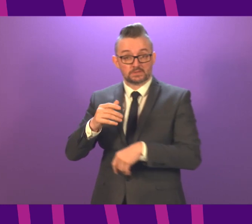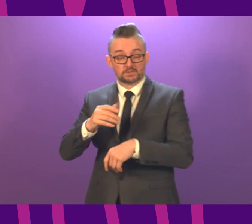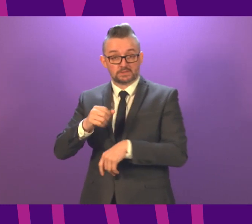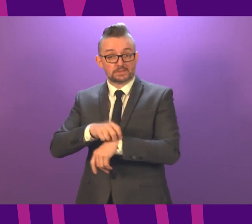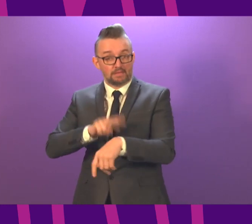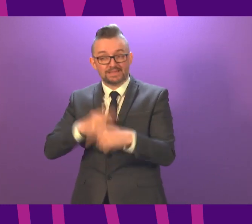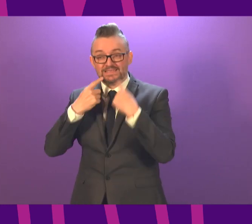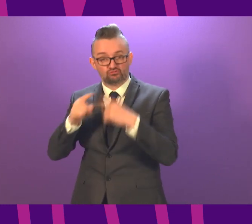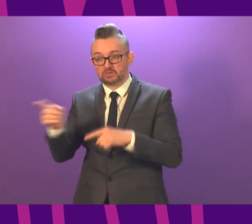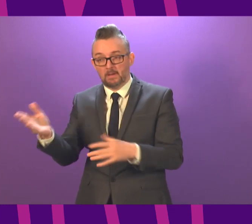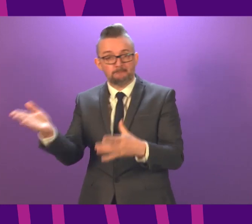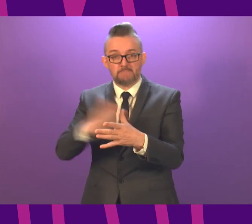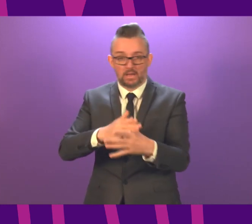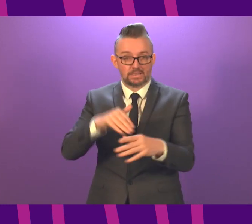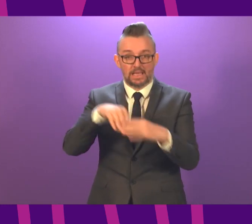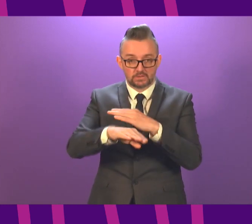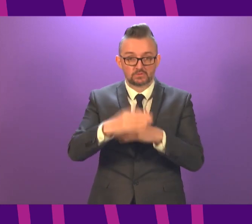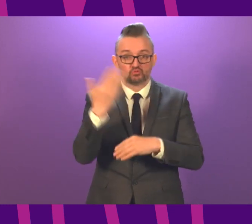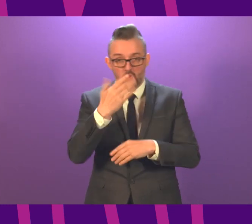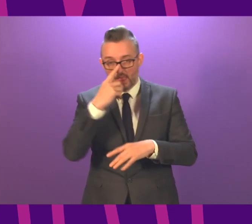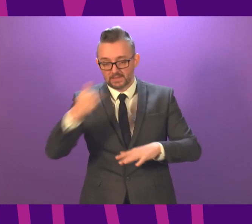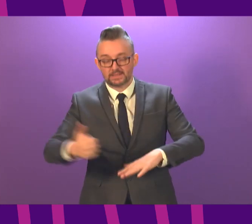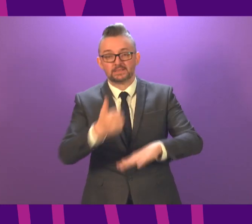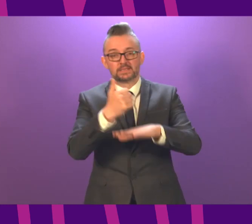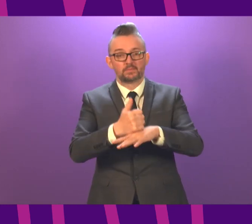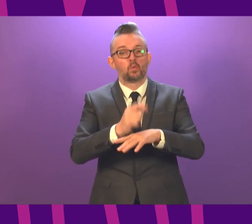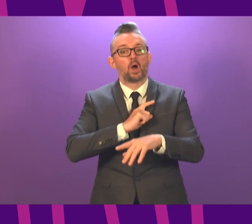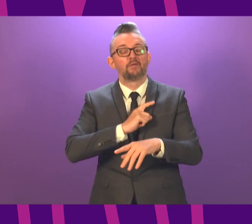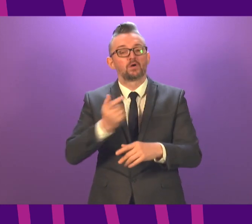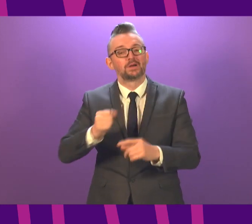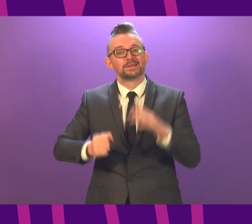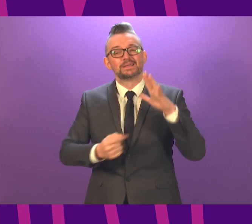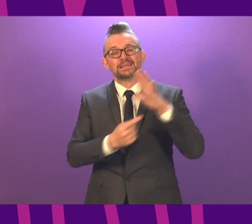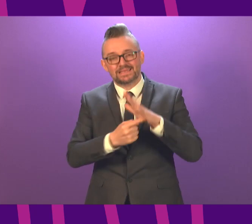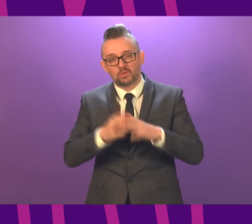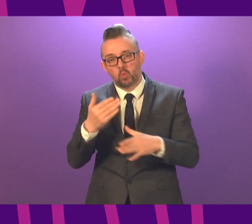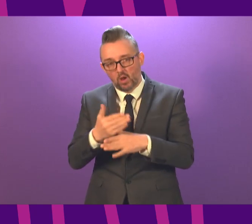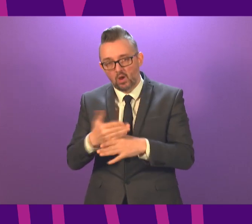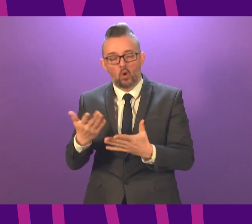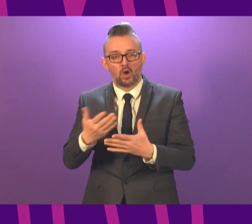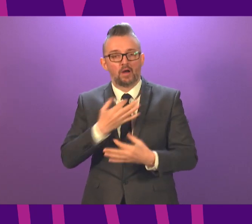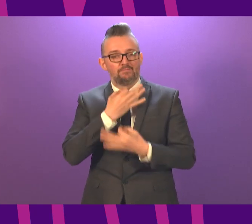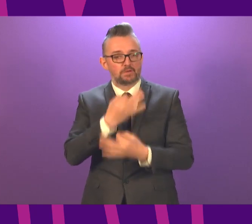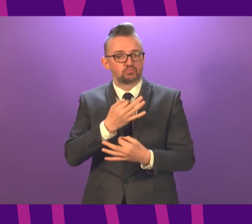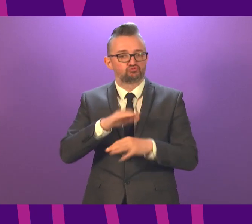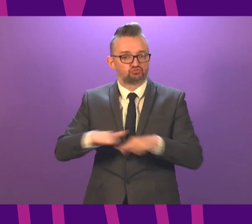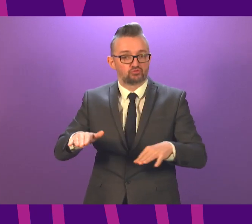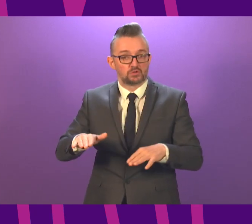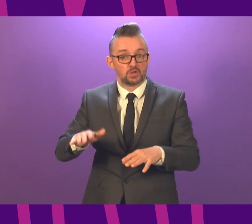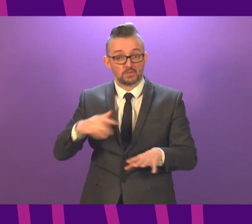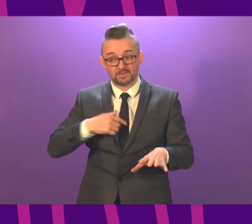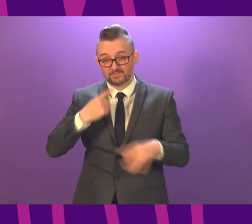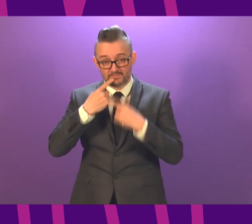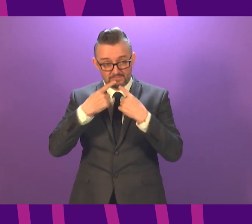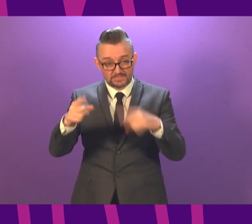schools to help with the provision of key worker and vulnerable children. But my key advice to teachers, of course, is to